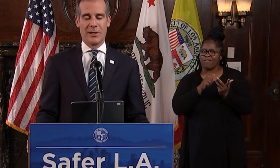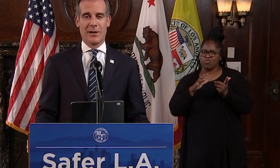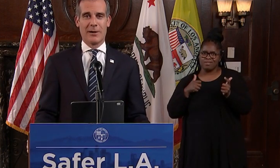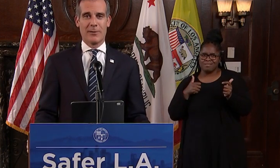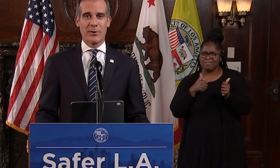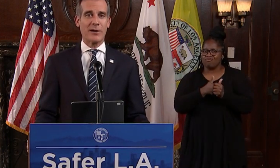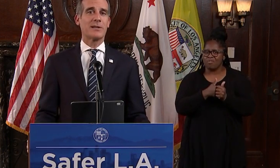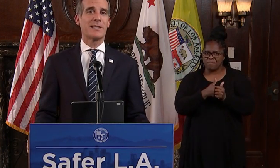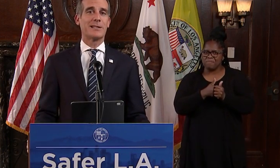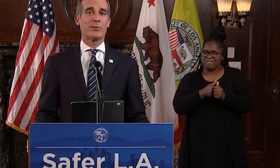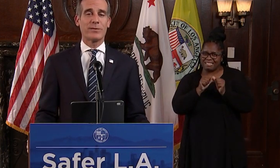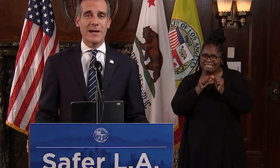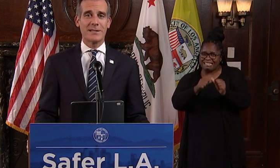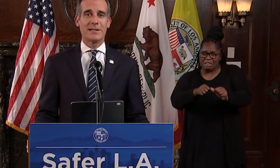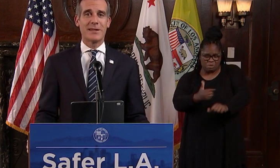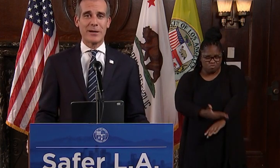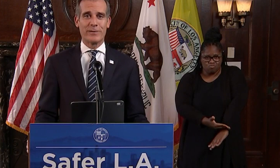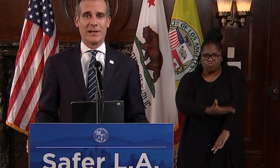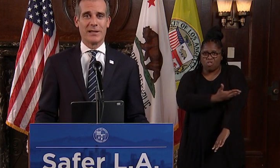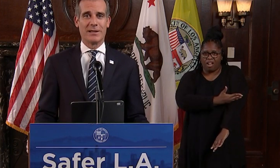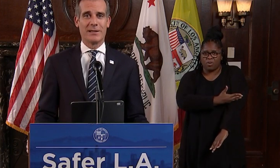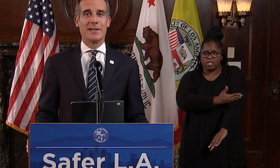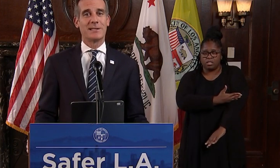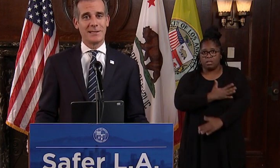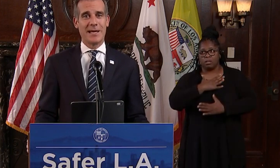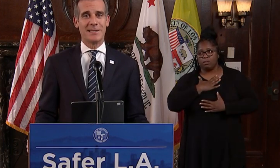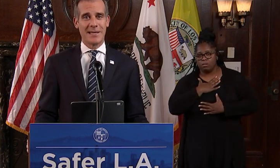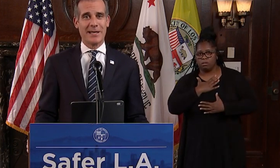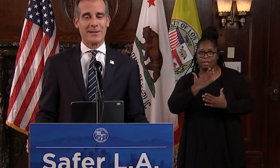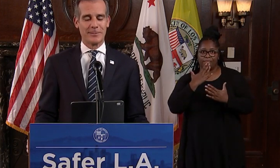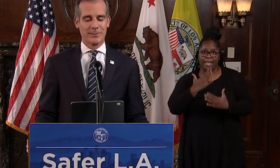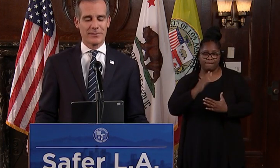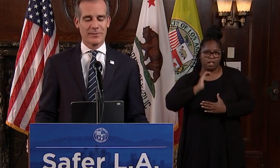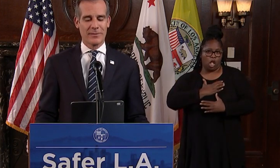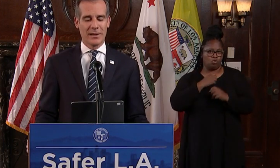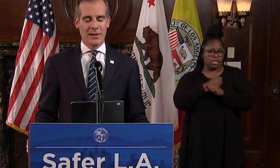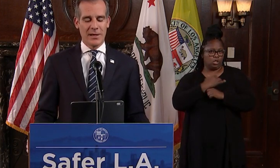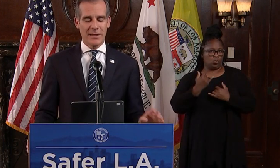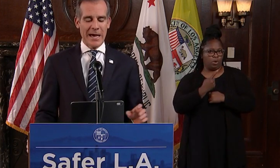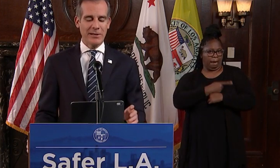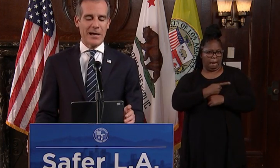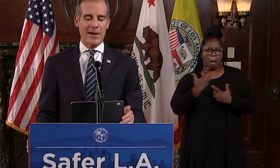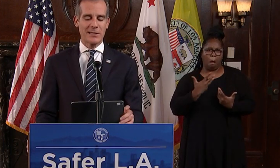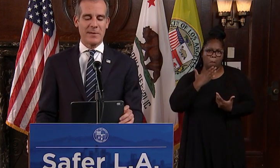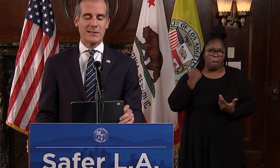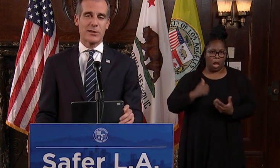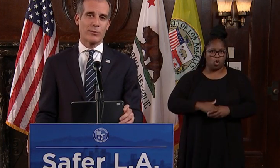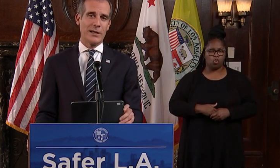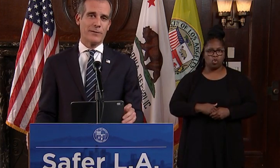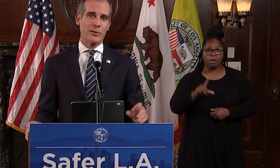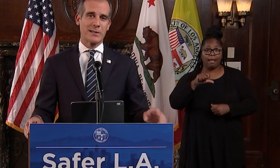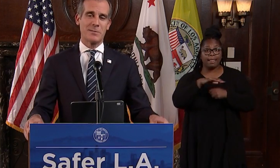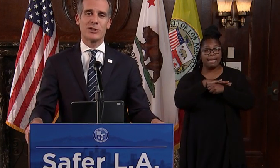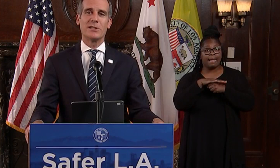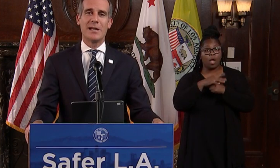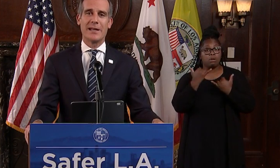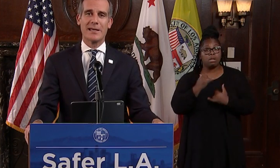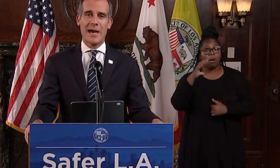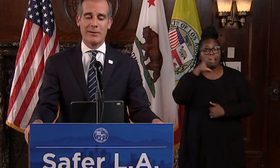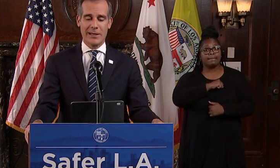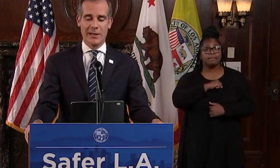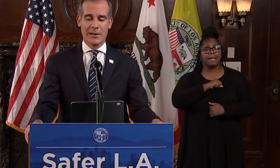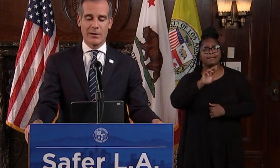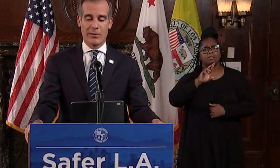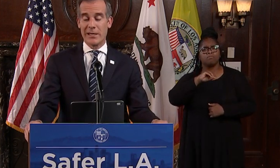condition. Progress that is reflected, thankfully, in today's data. The county now estimates that the rate of transmission in